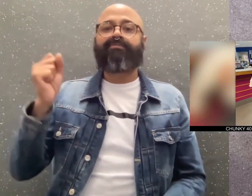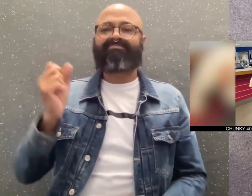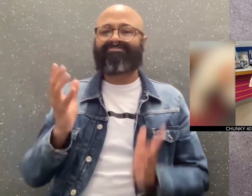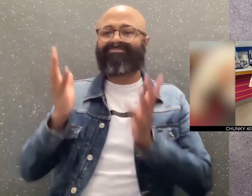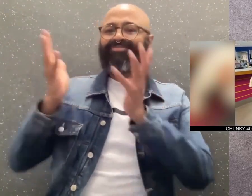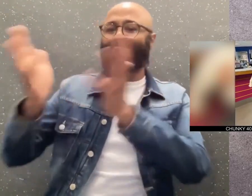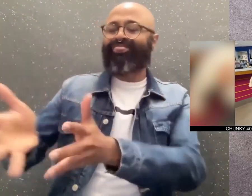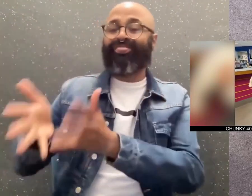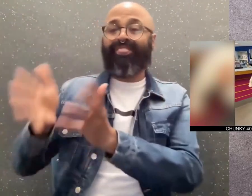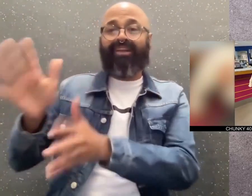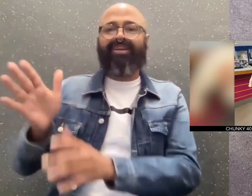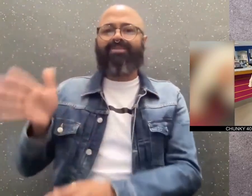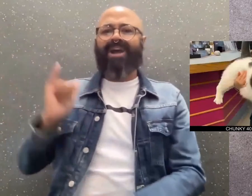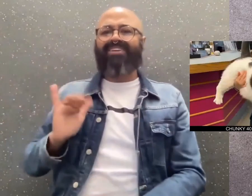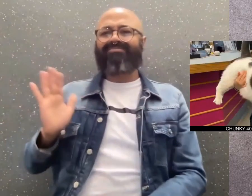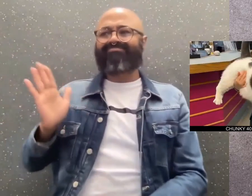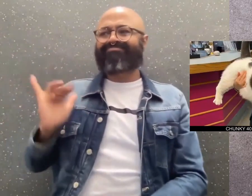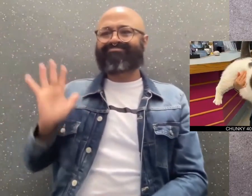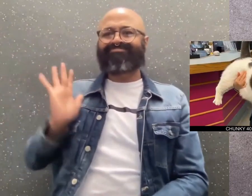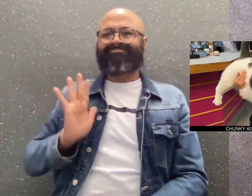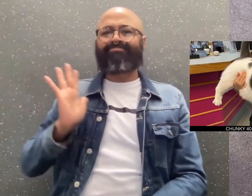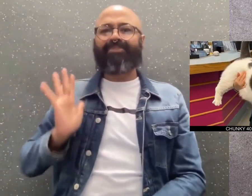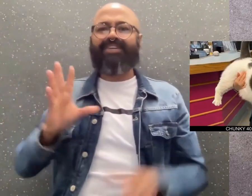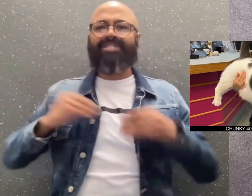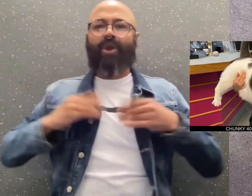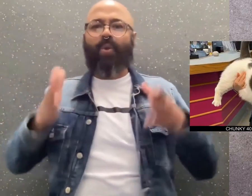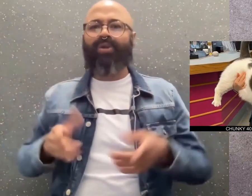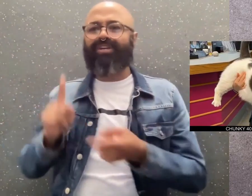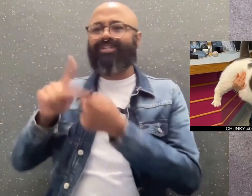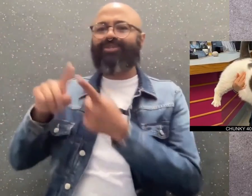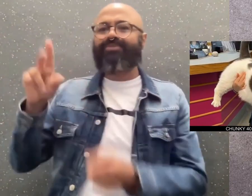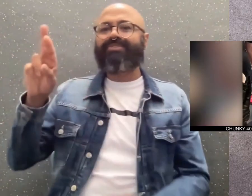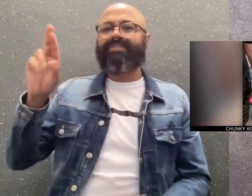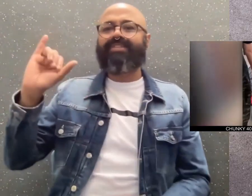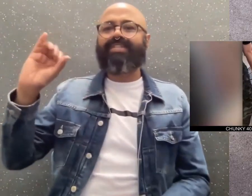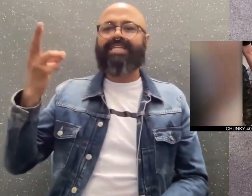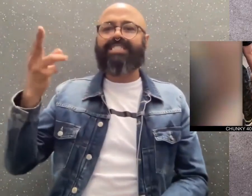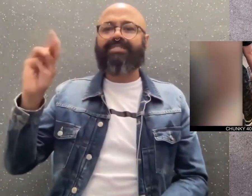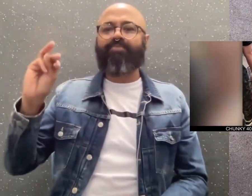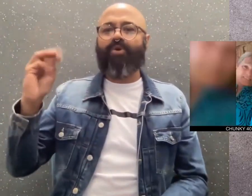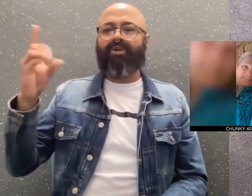Patches was surrendered by his previous owner to Richmond, Virginia Animal Care and Control.